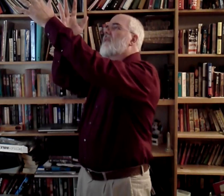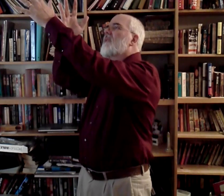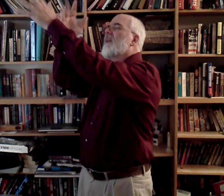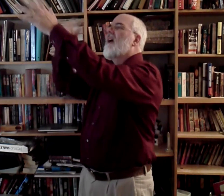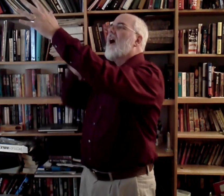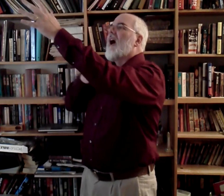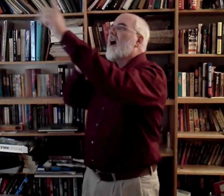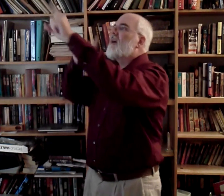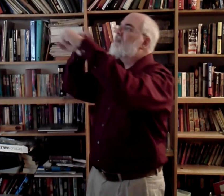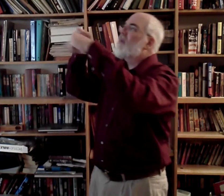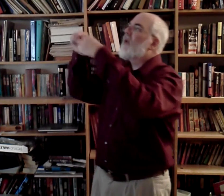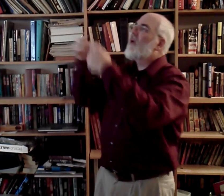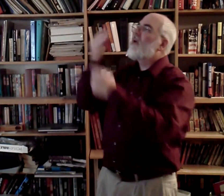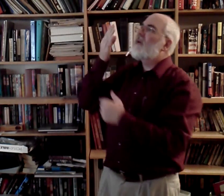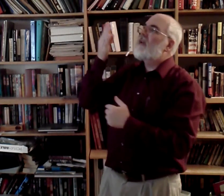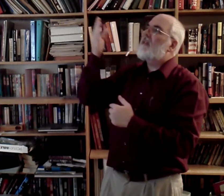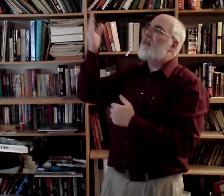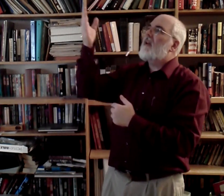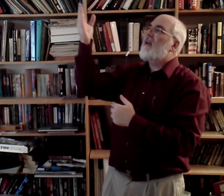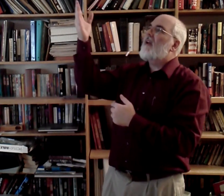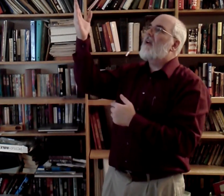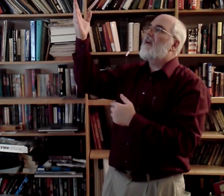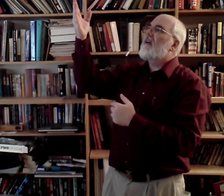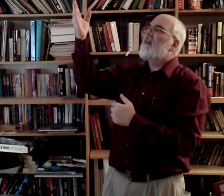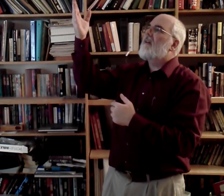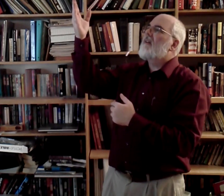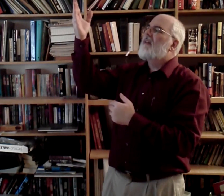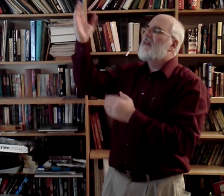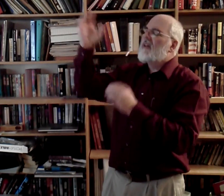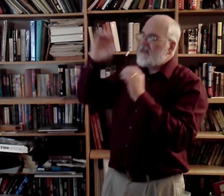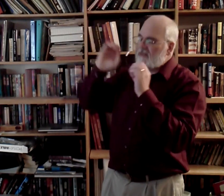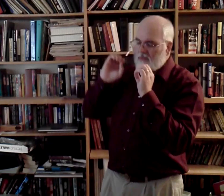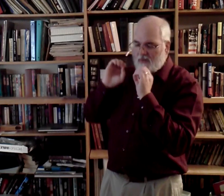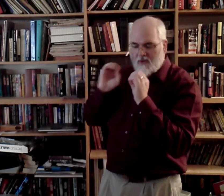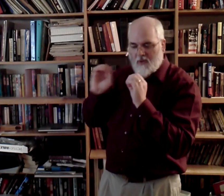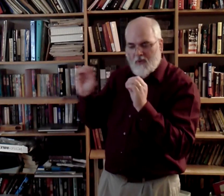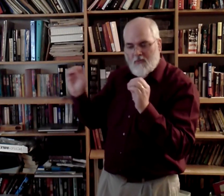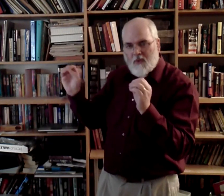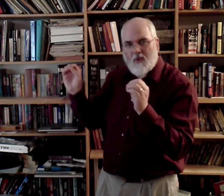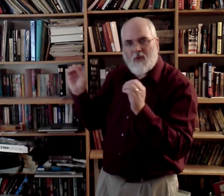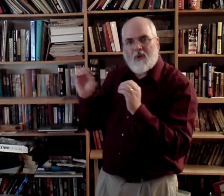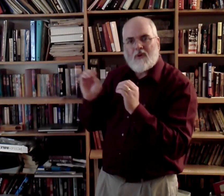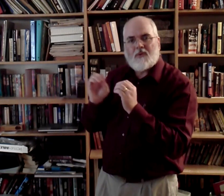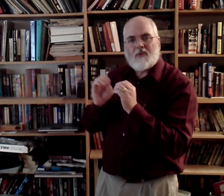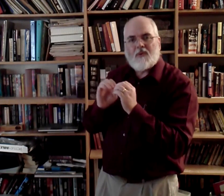I'm going there, no more to